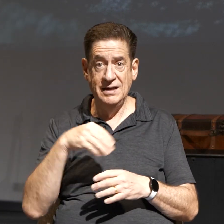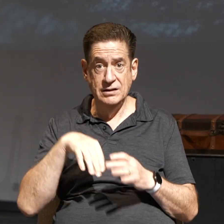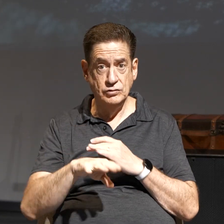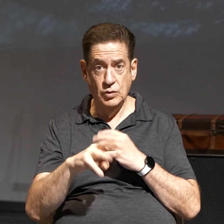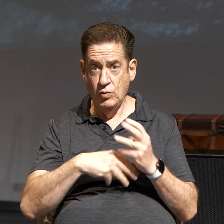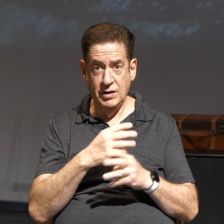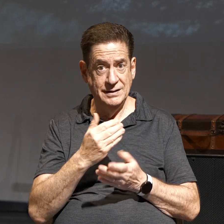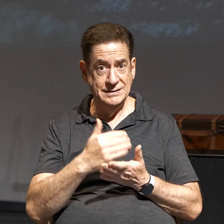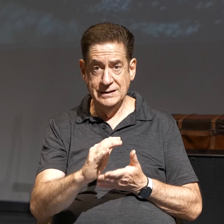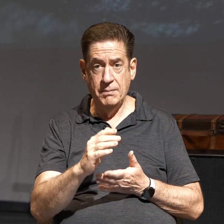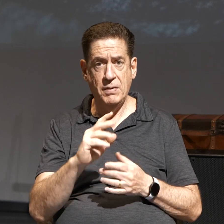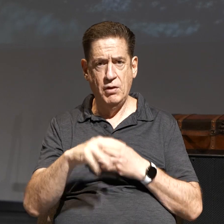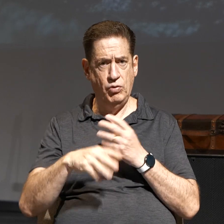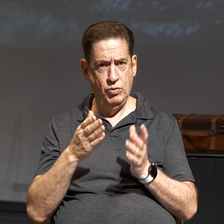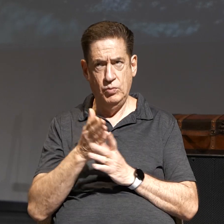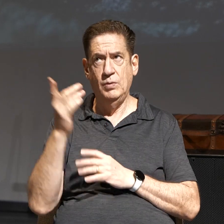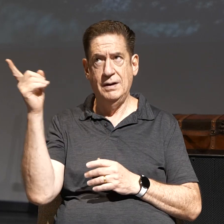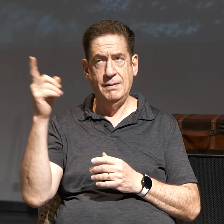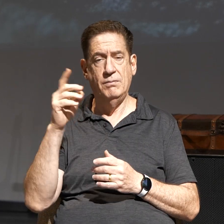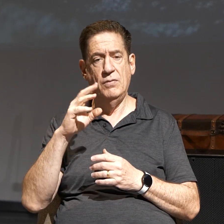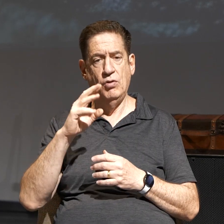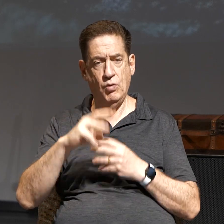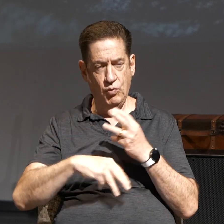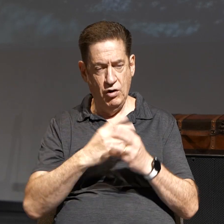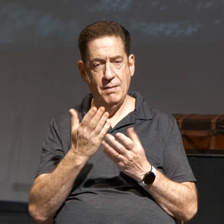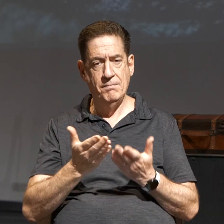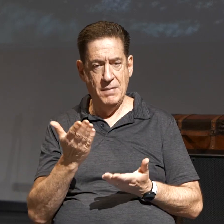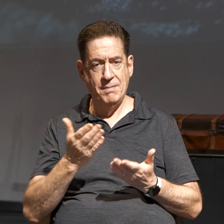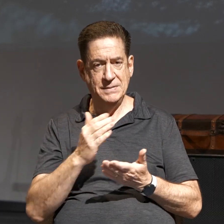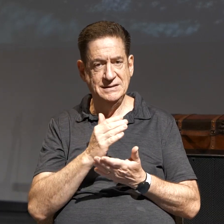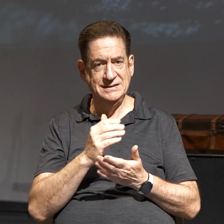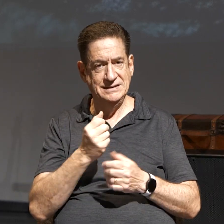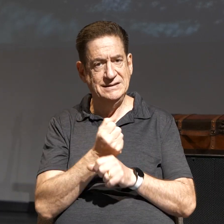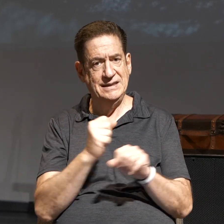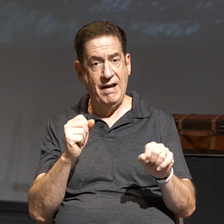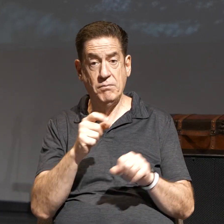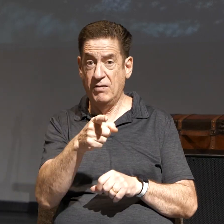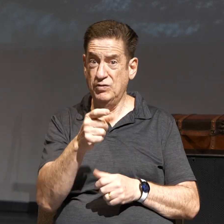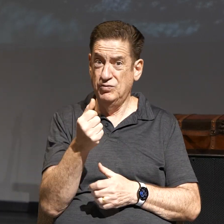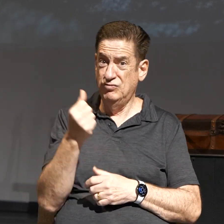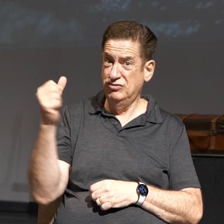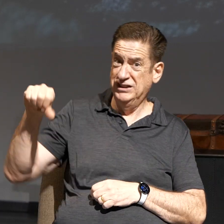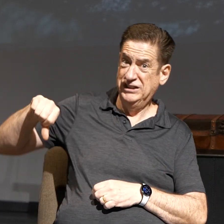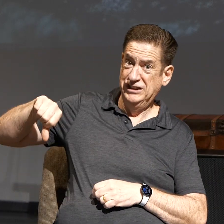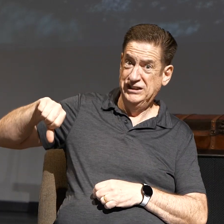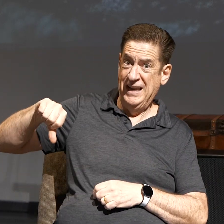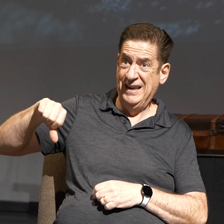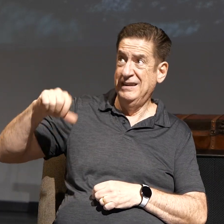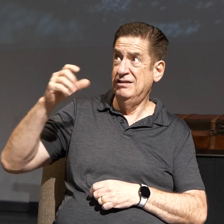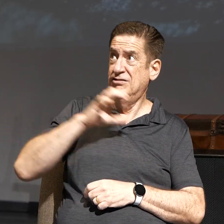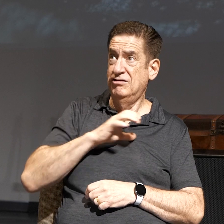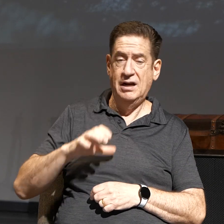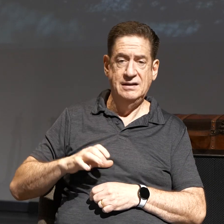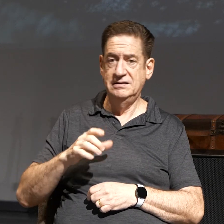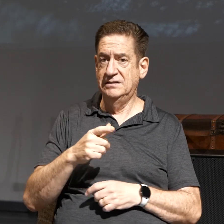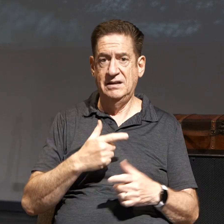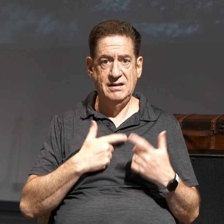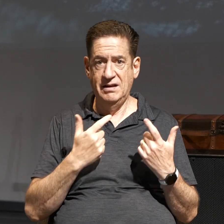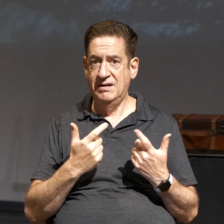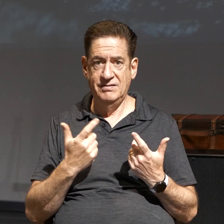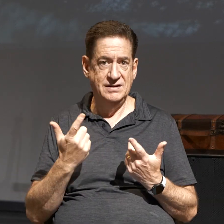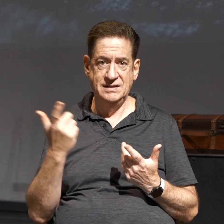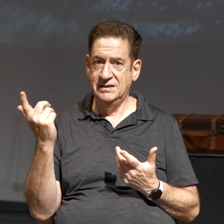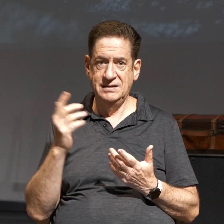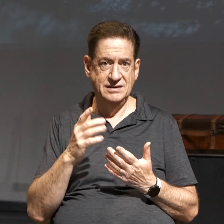but that through him the world might be saved. But if you reject Christ, here's the verdict. Life has come into the world. Men prefer darkness over light.